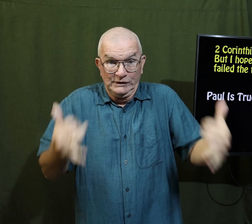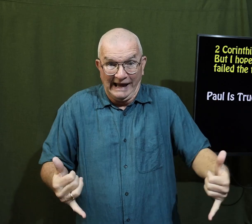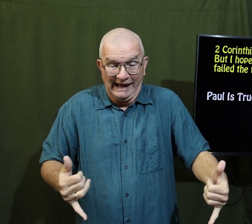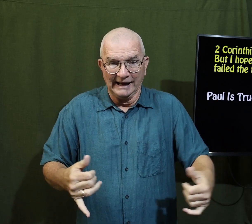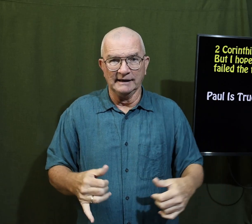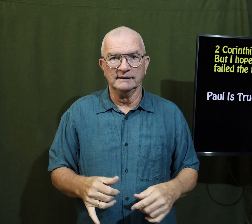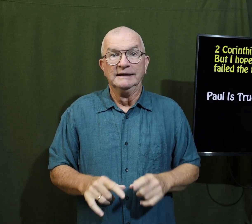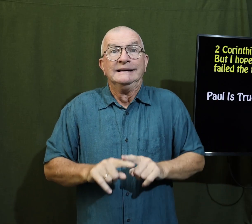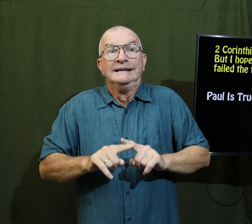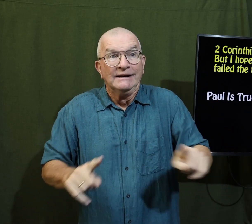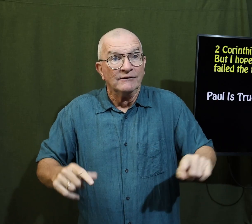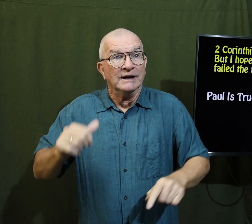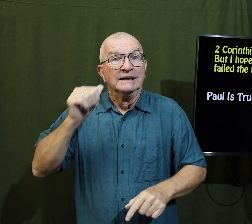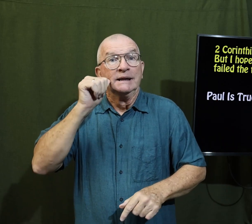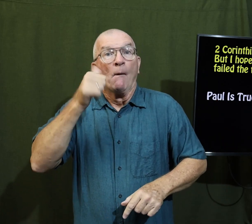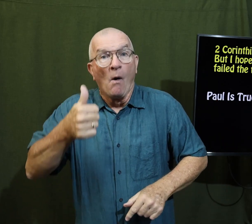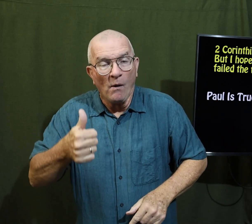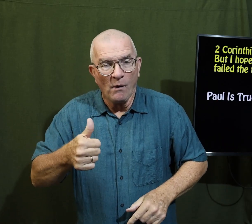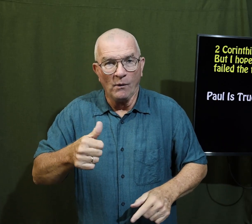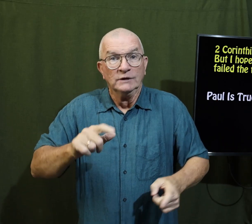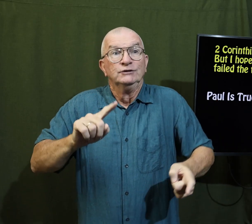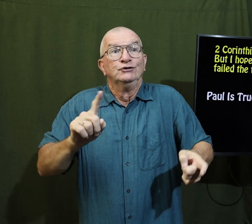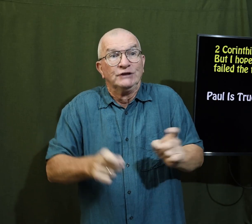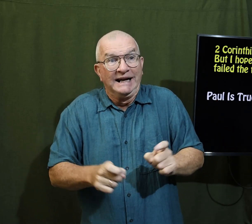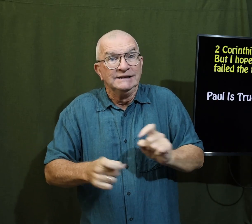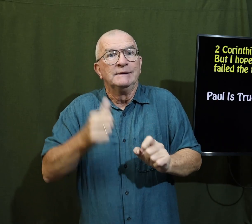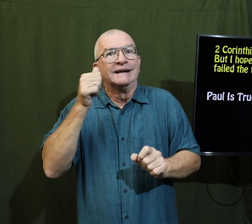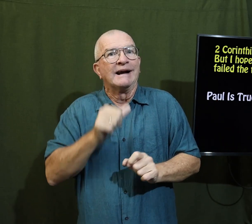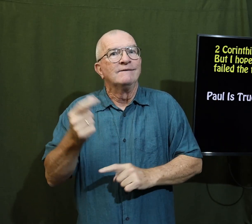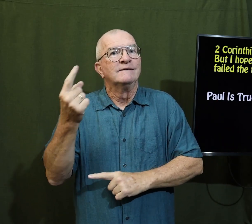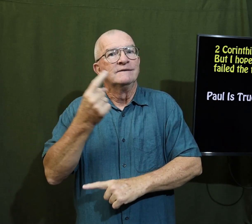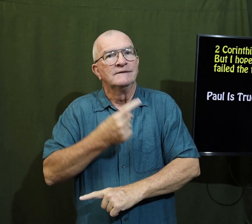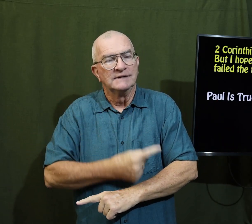today different tomorrow changing me every day